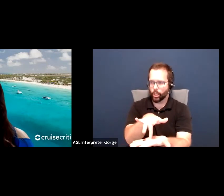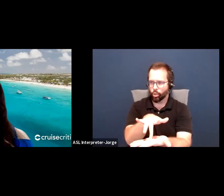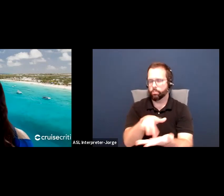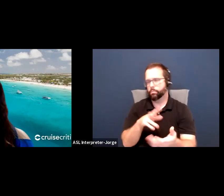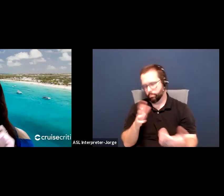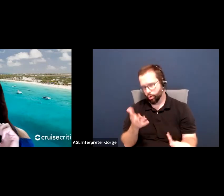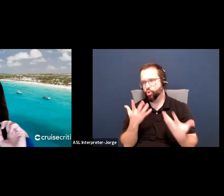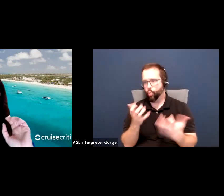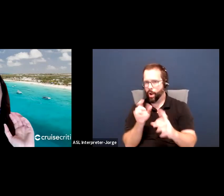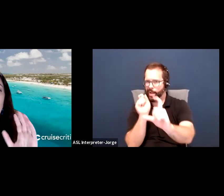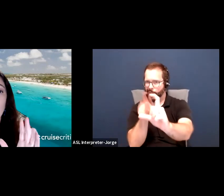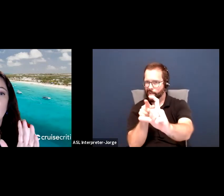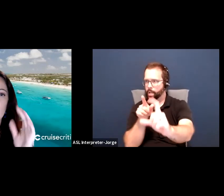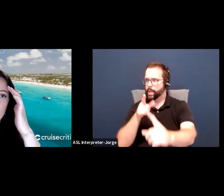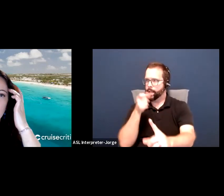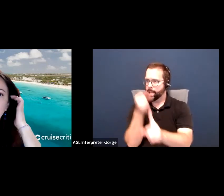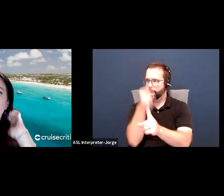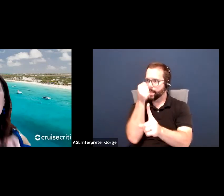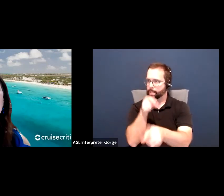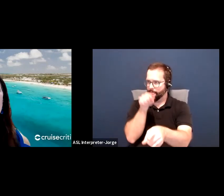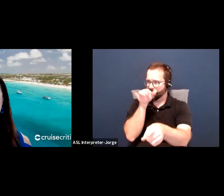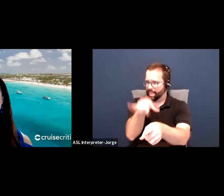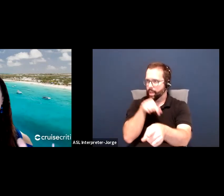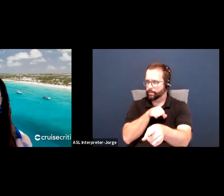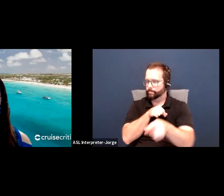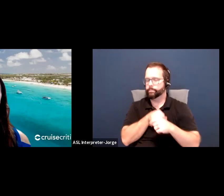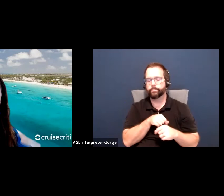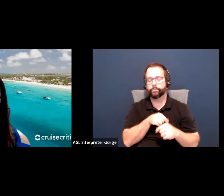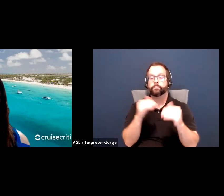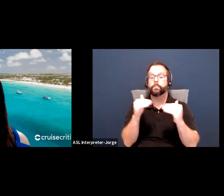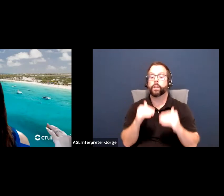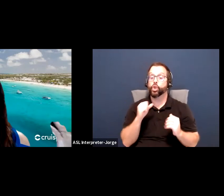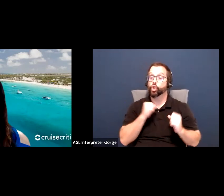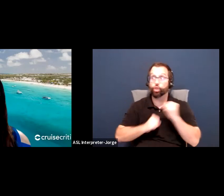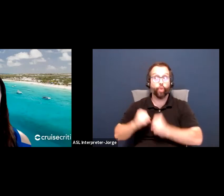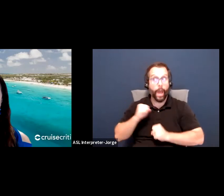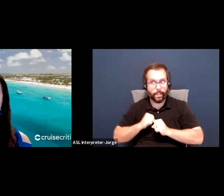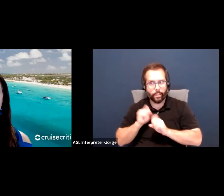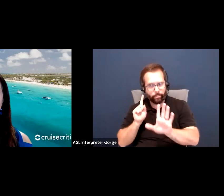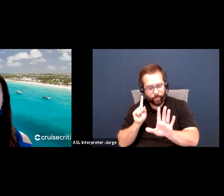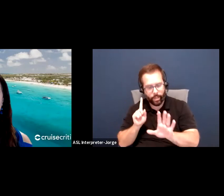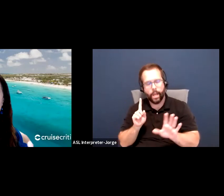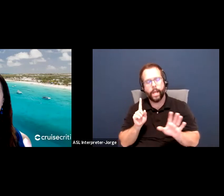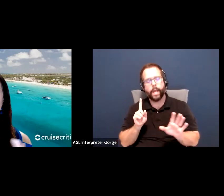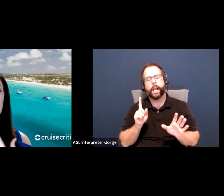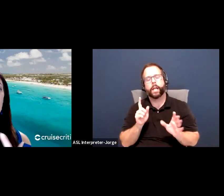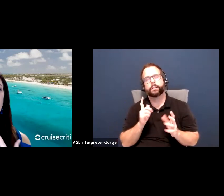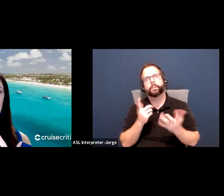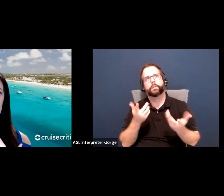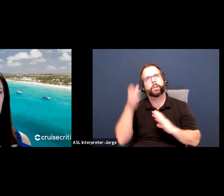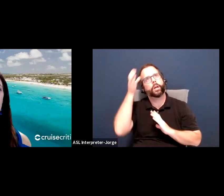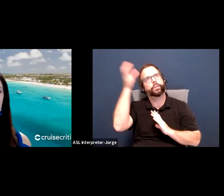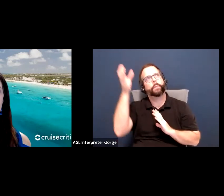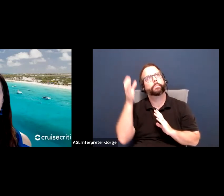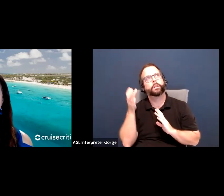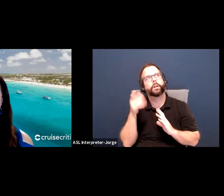you want to hit. The strategy. So let's say, let's use an analogy of you're competing in